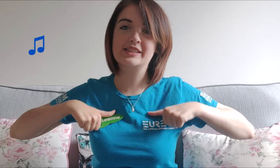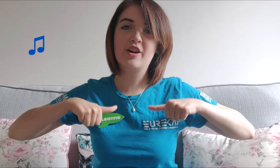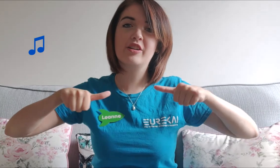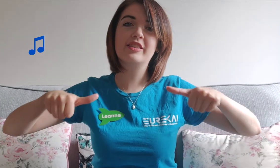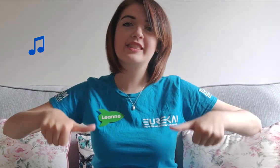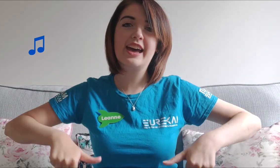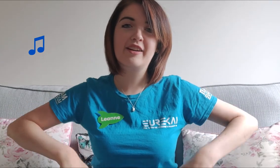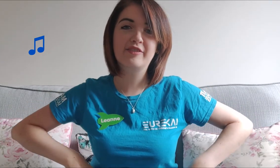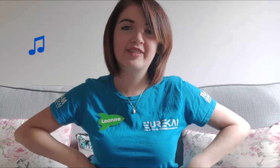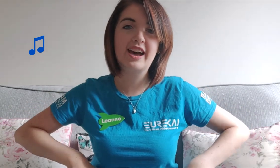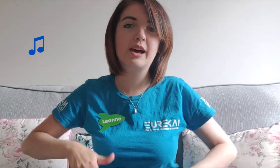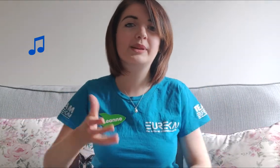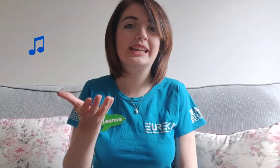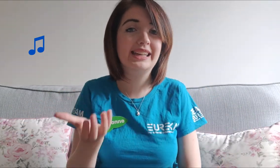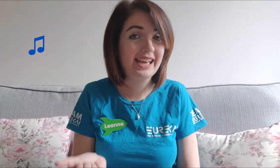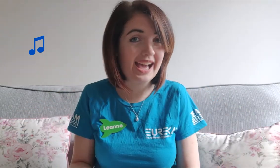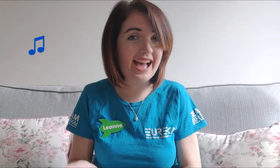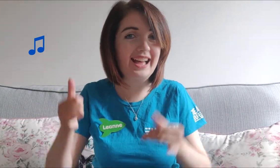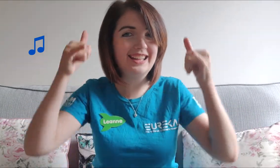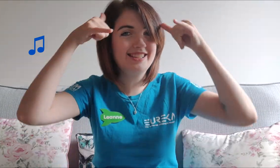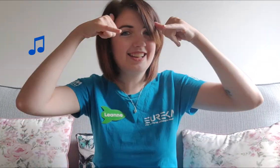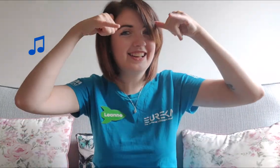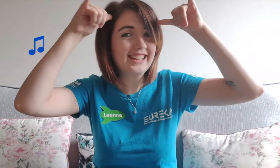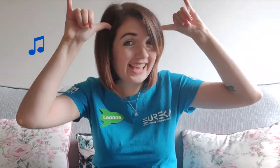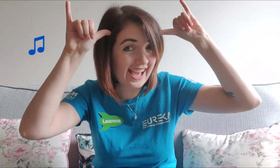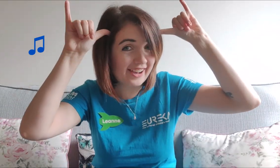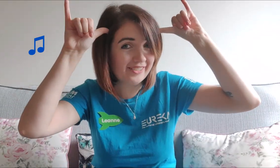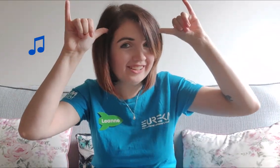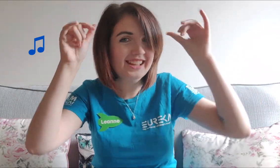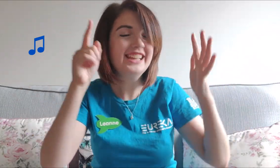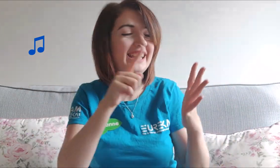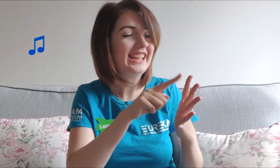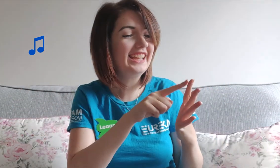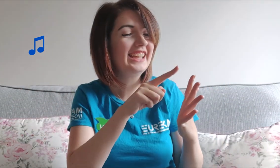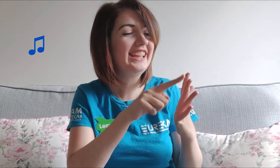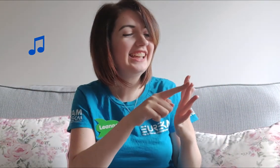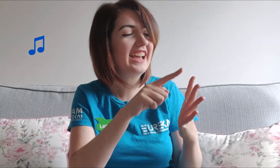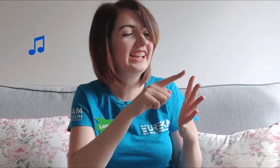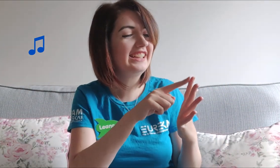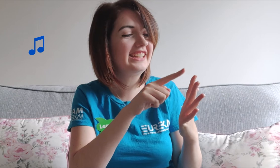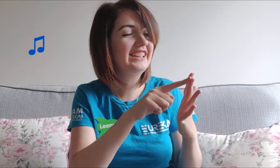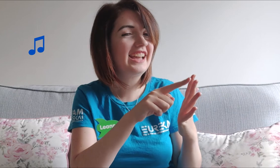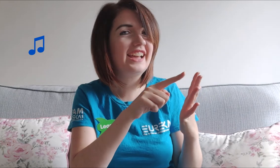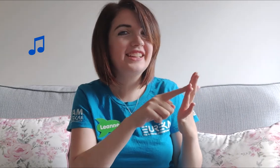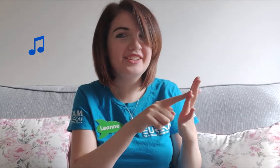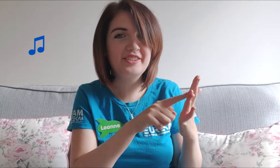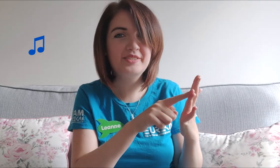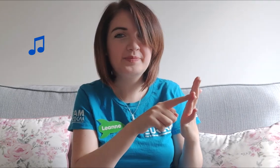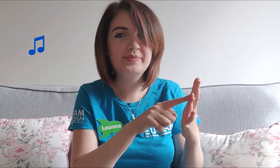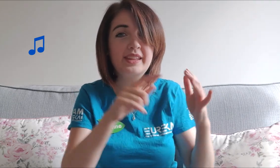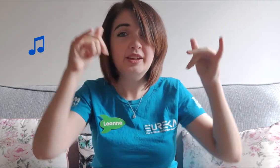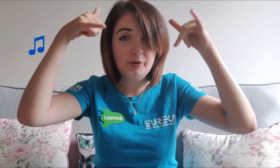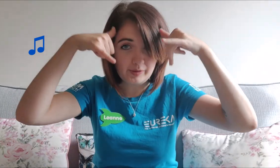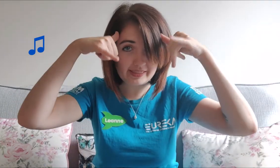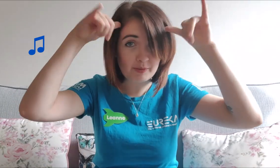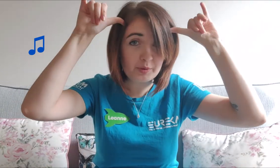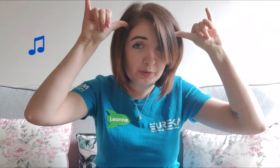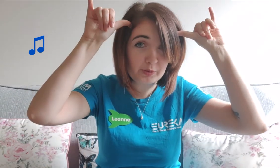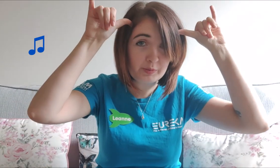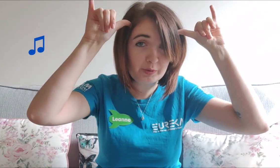on that farm he had a cow e-i-e-i-o with a moo moo